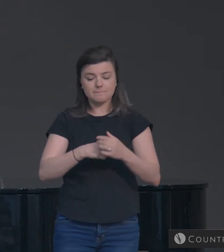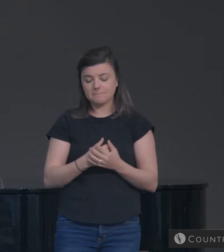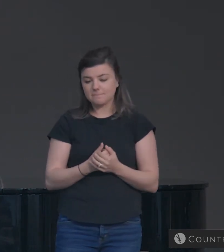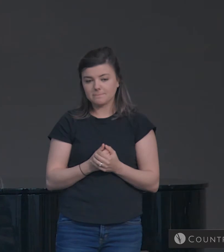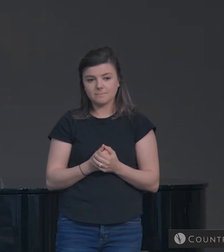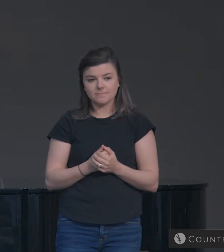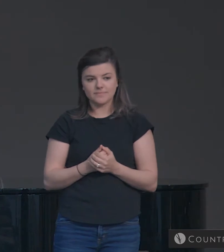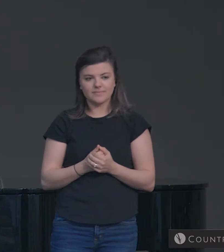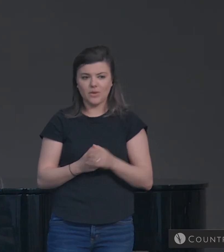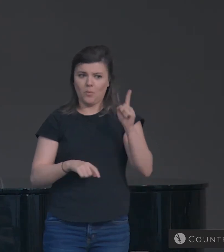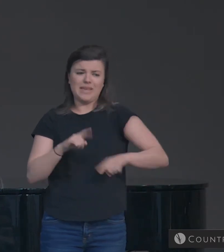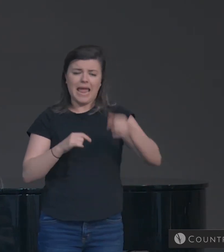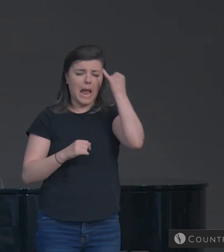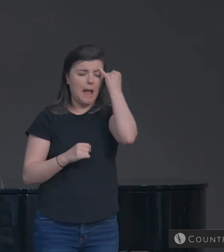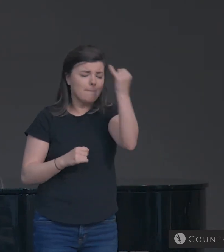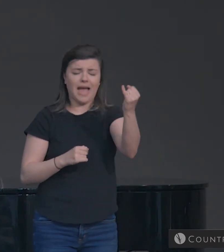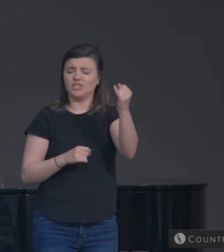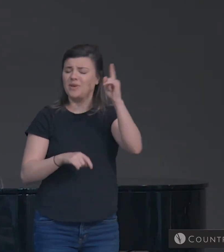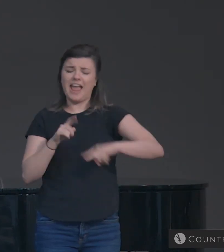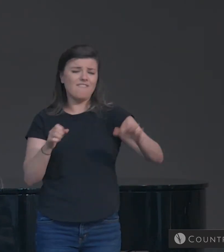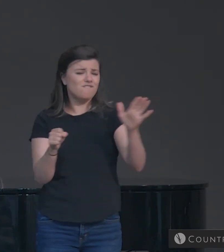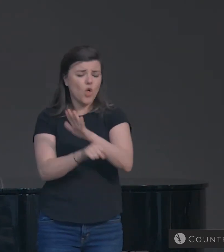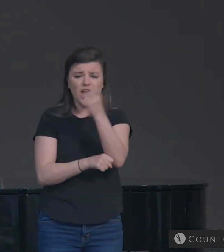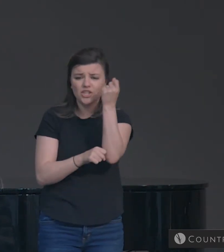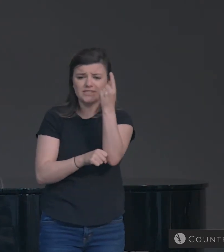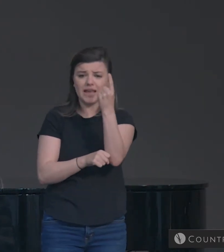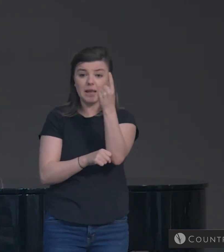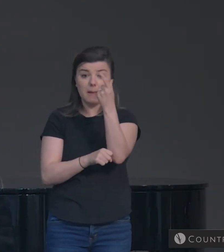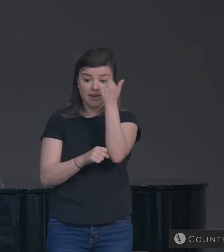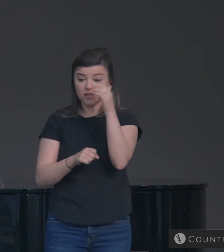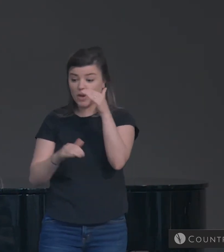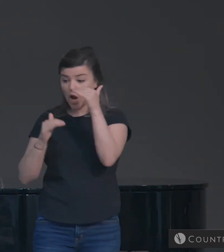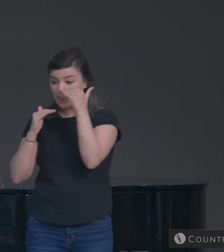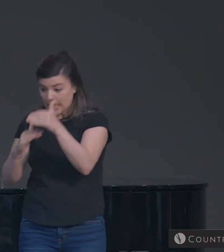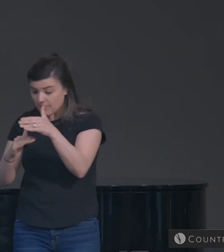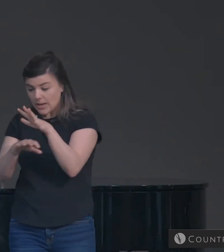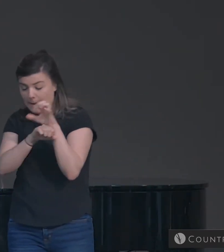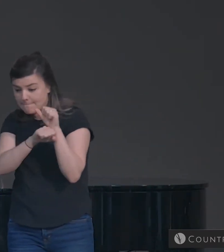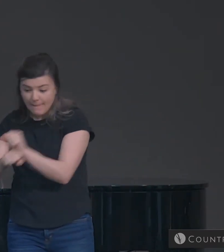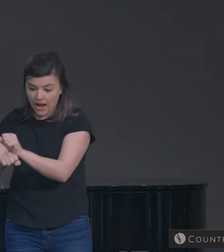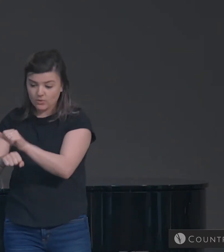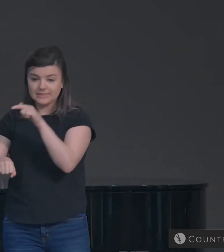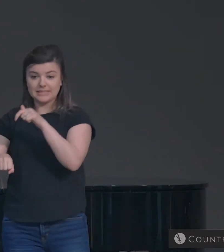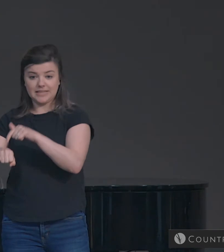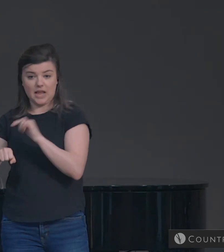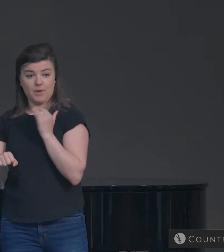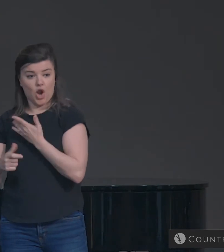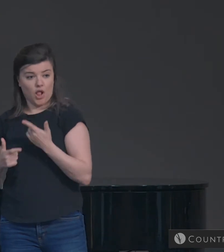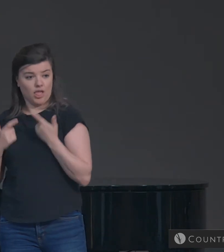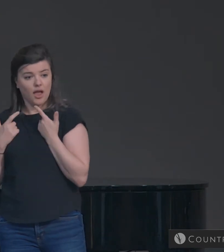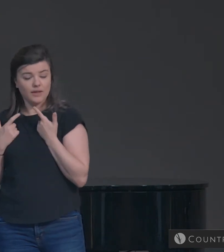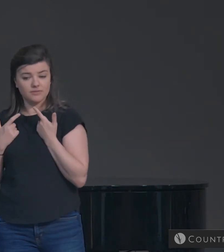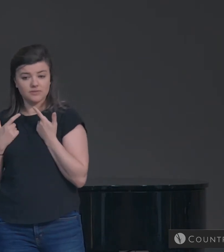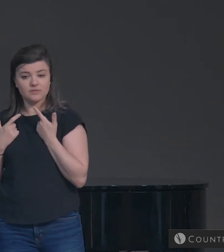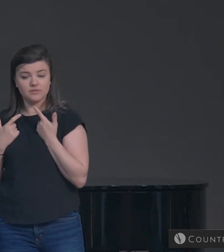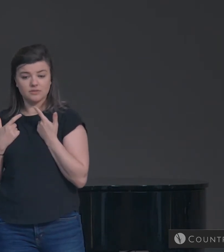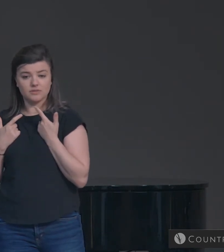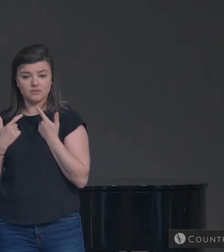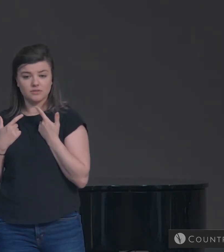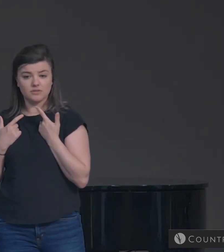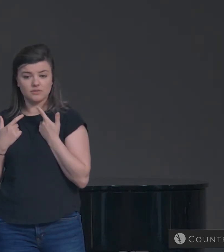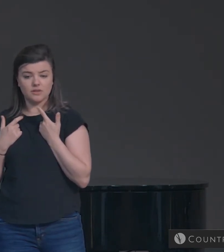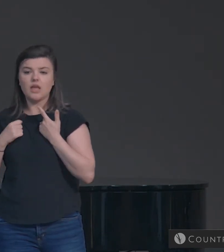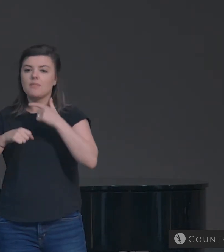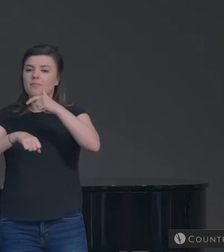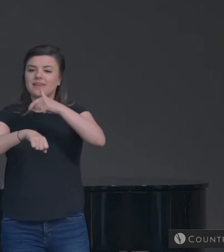We can't imagine that. Because we are bound to time in our experience. The time itself is not a